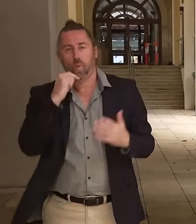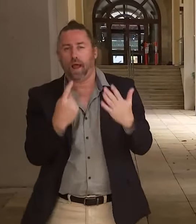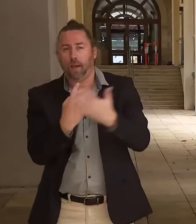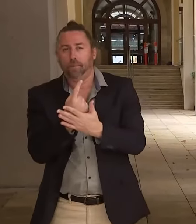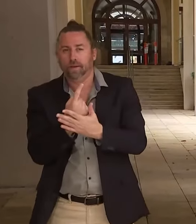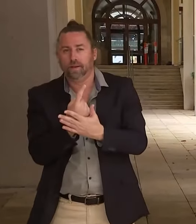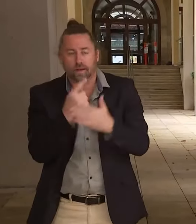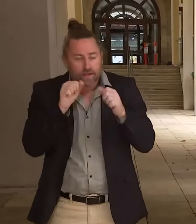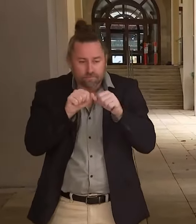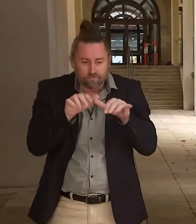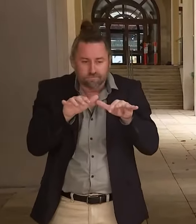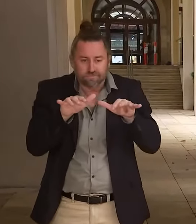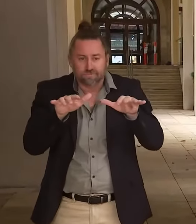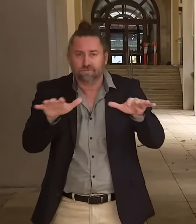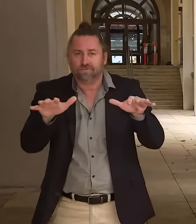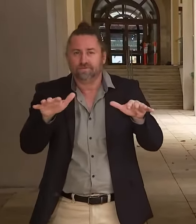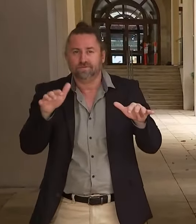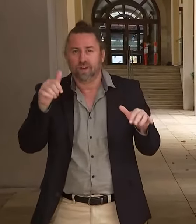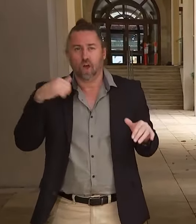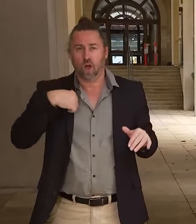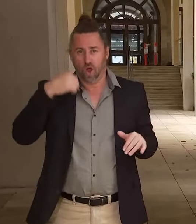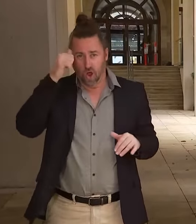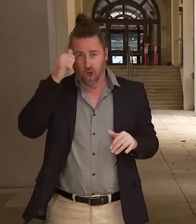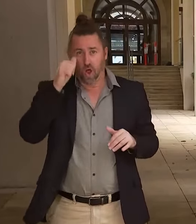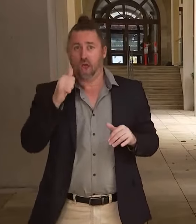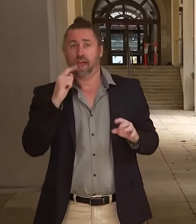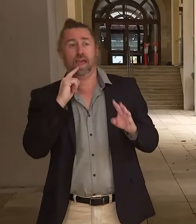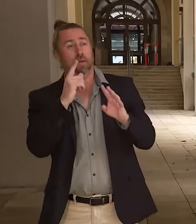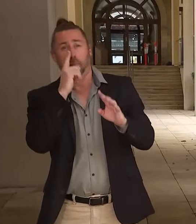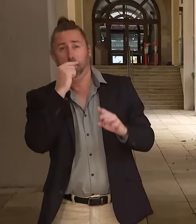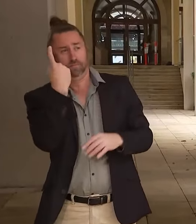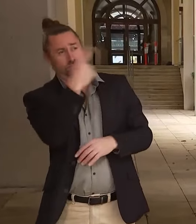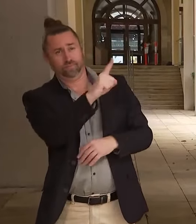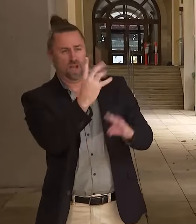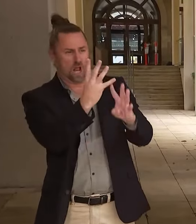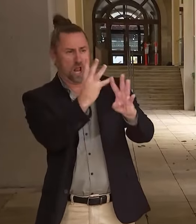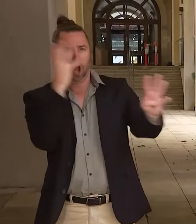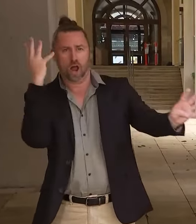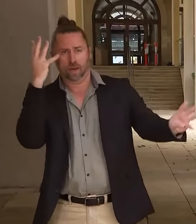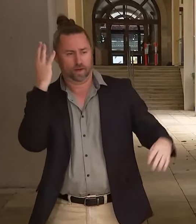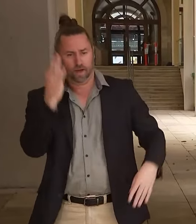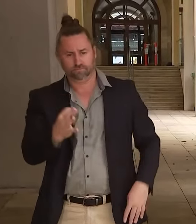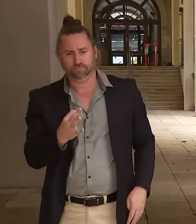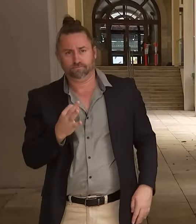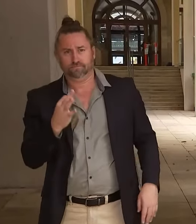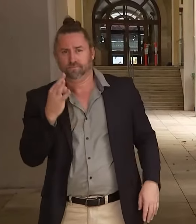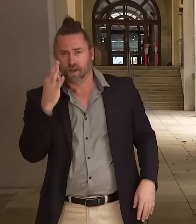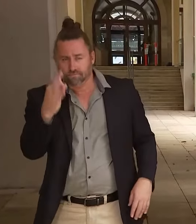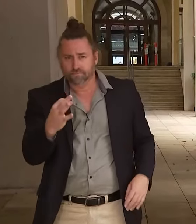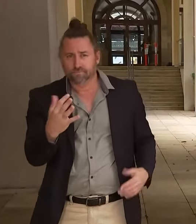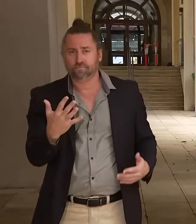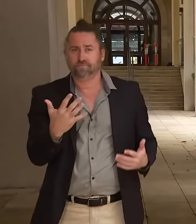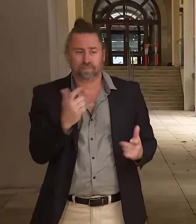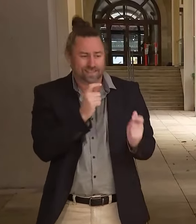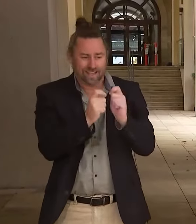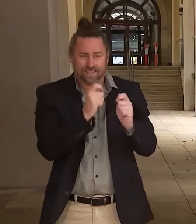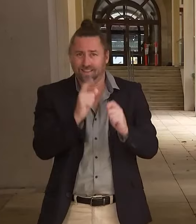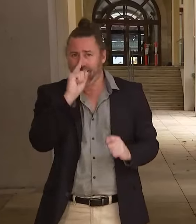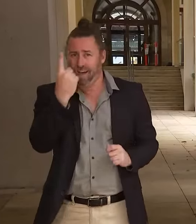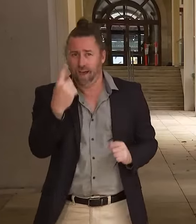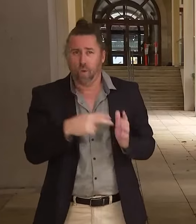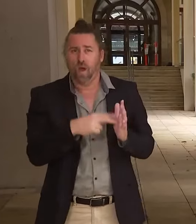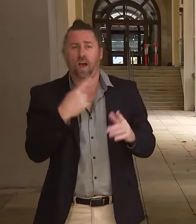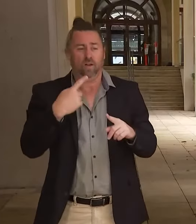with that epidemic, that you will reach testing capacity either because of the limits of the physical capacity of your